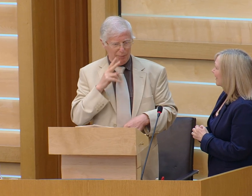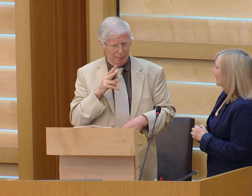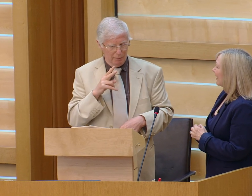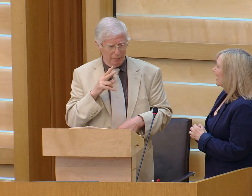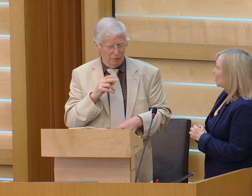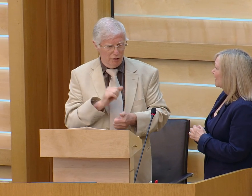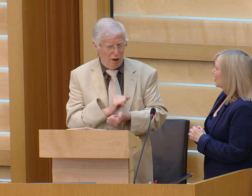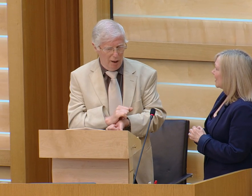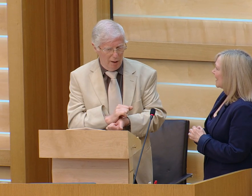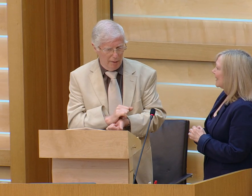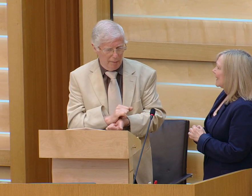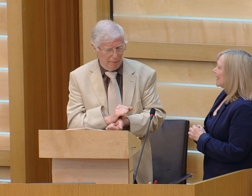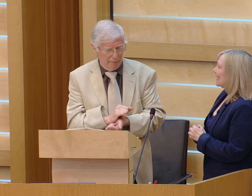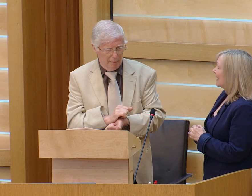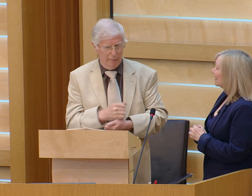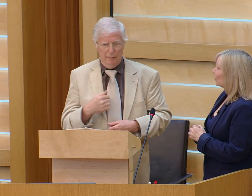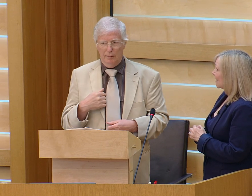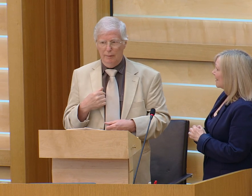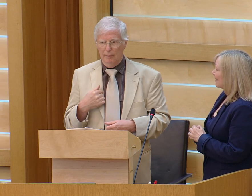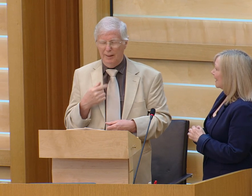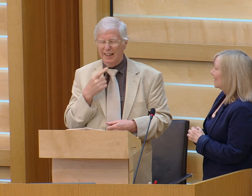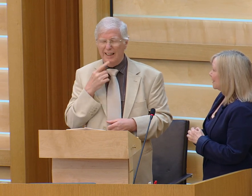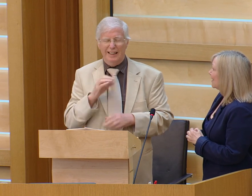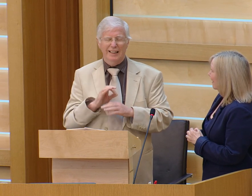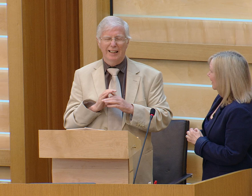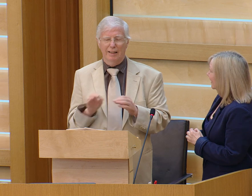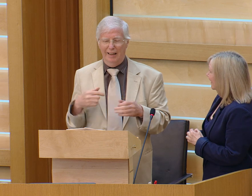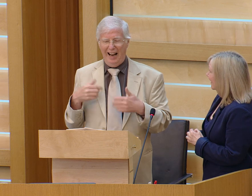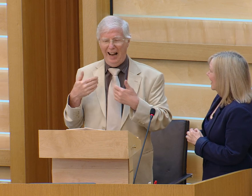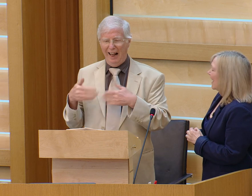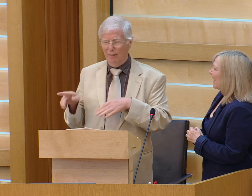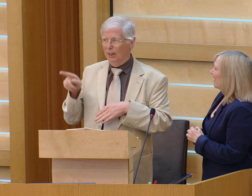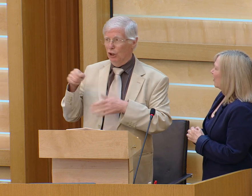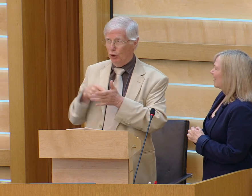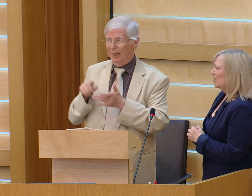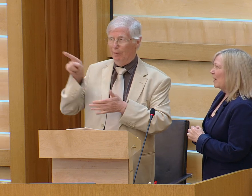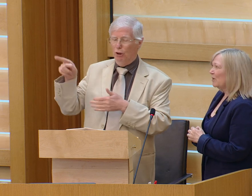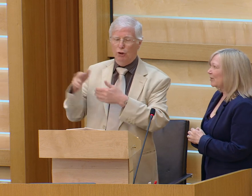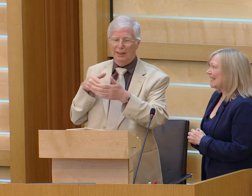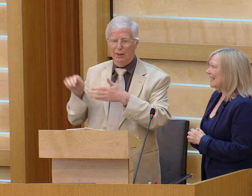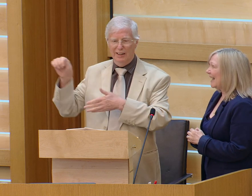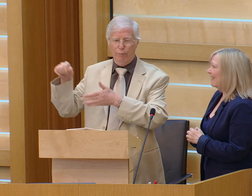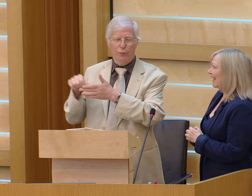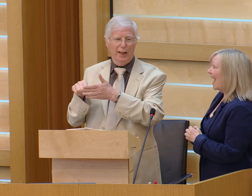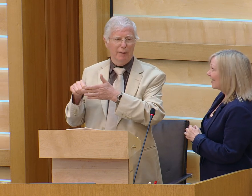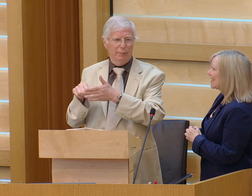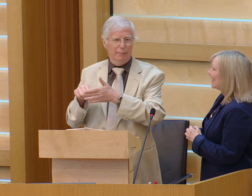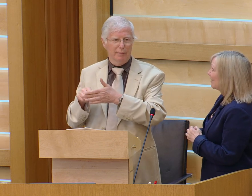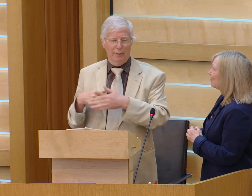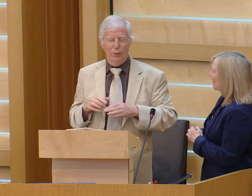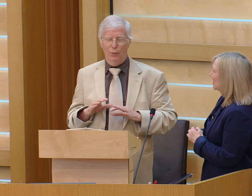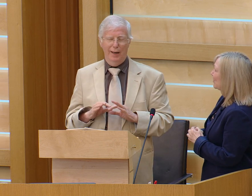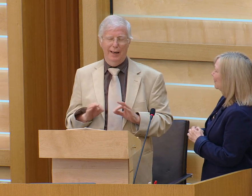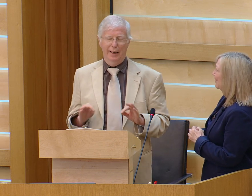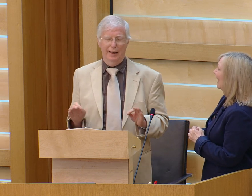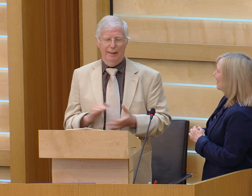I gestured and he looked like he was stuck and I thought you know I'm not going to say anything I'll just